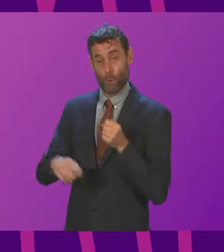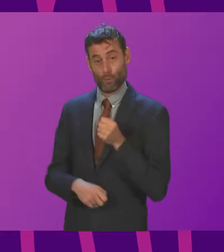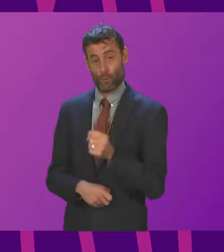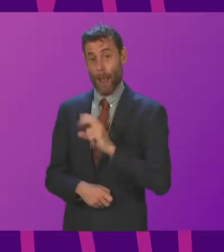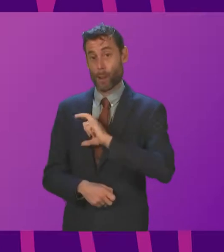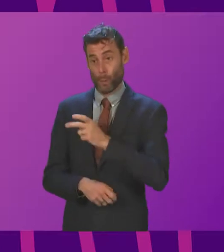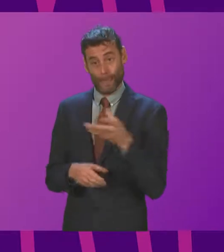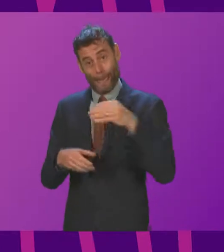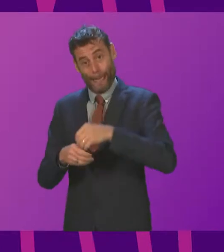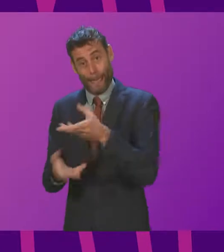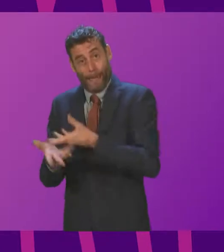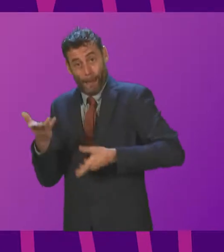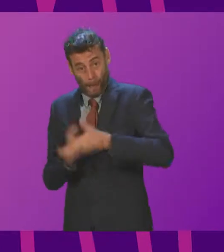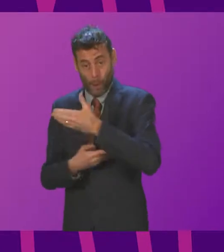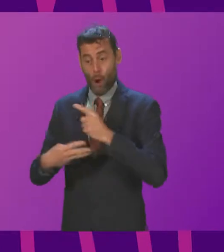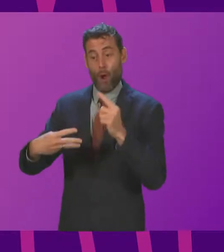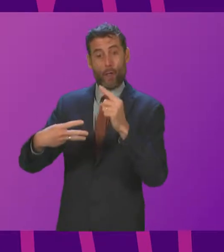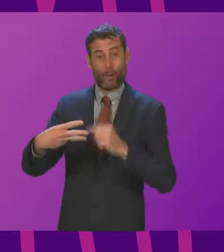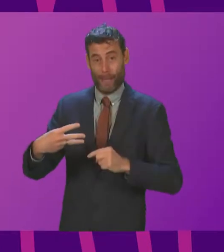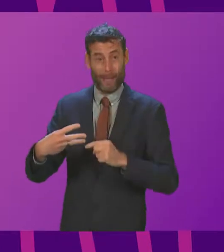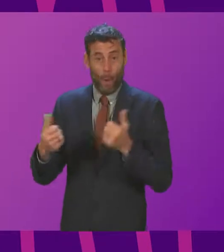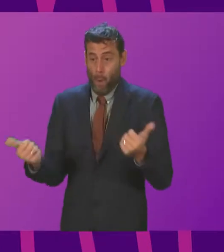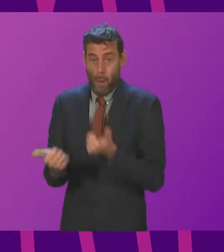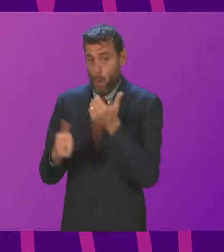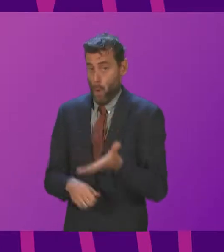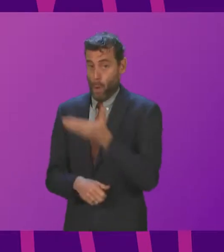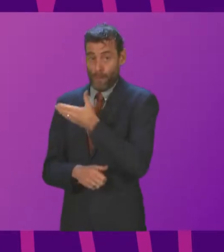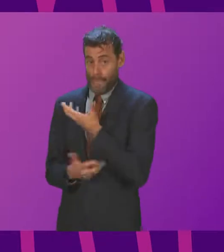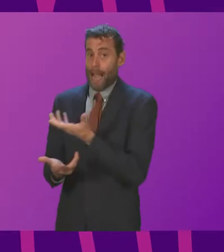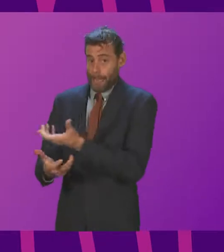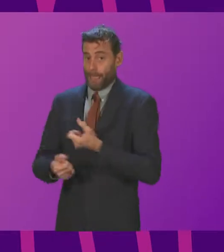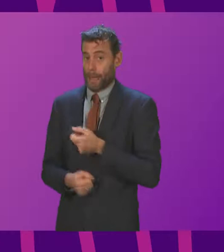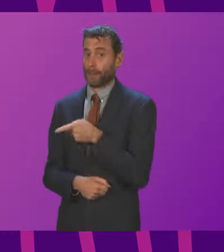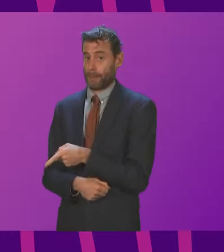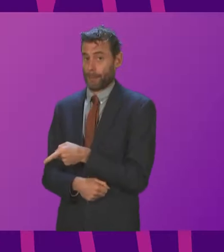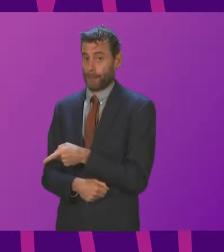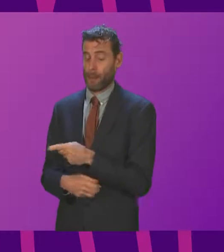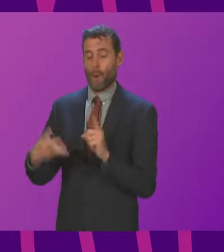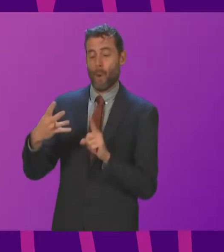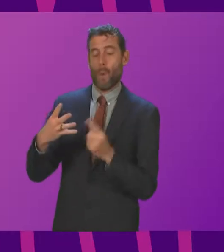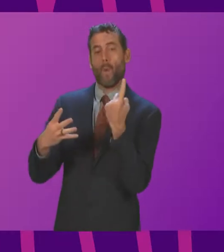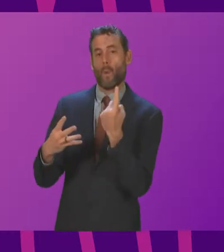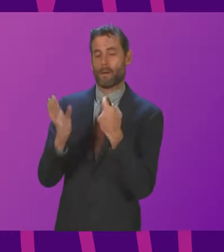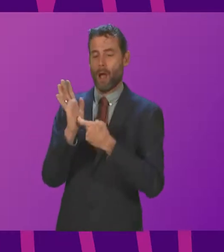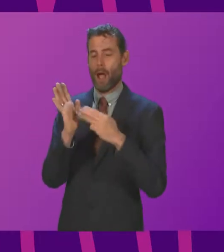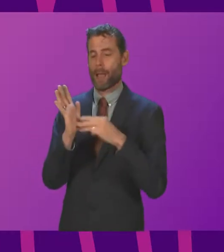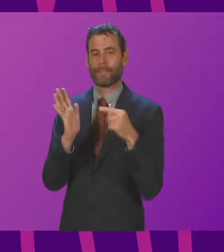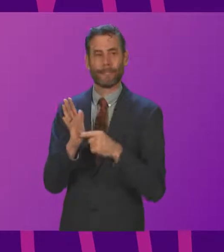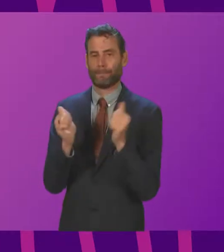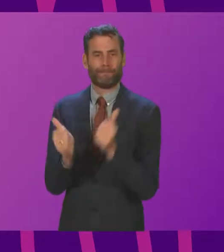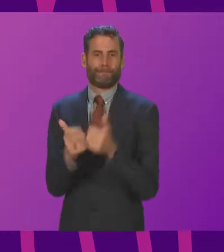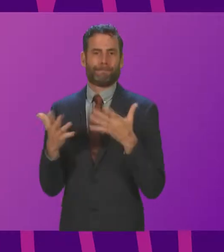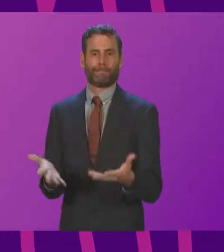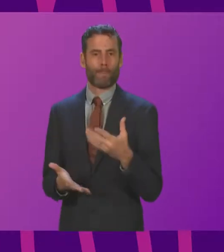parted to these negotiations, three of them had already accepted that offer. The outstanding one was the RMT, and